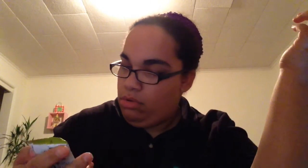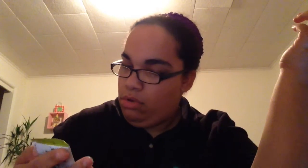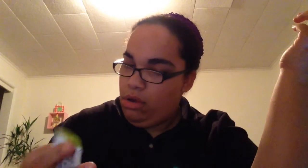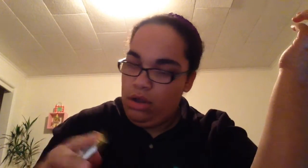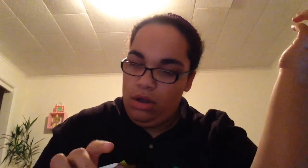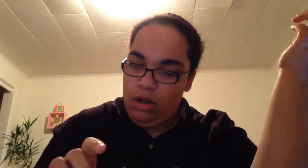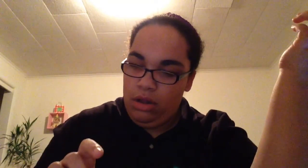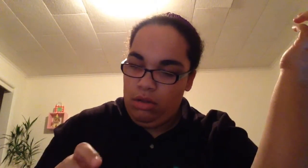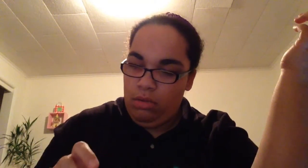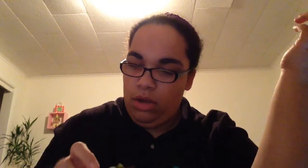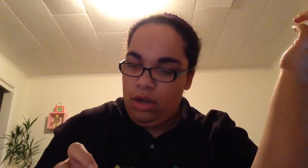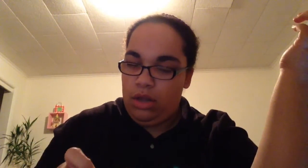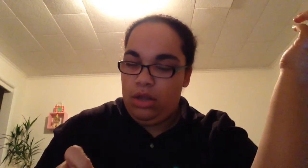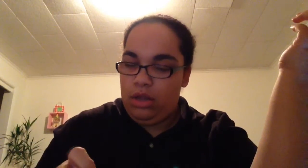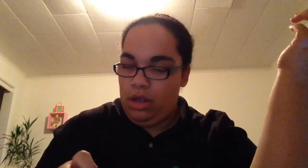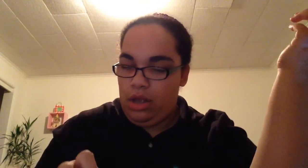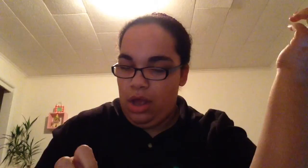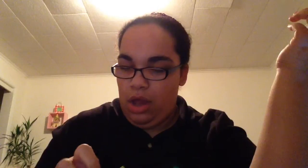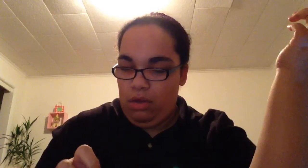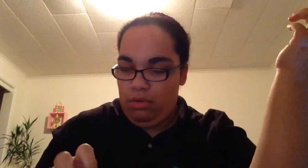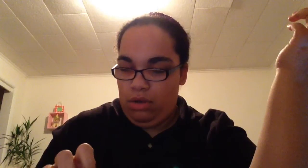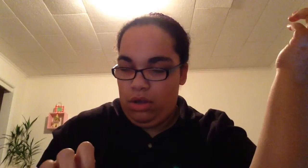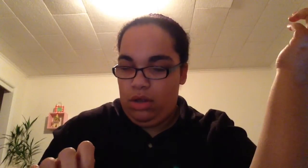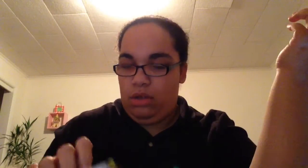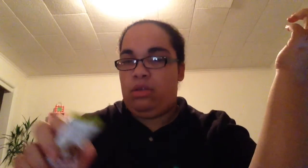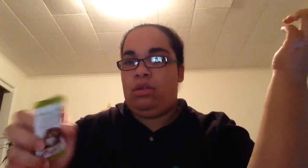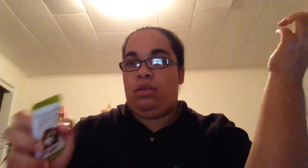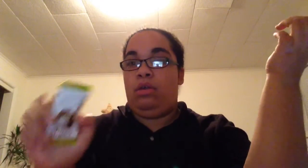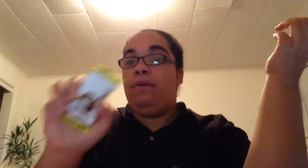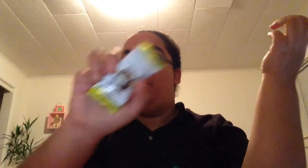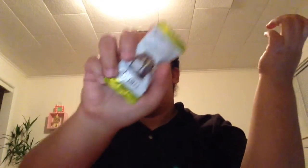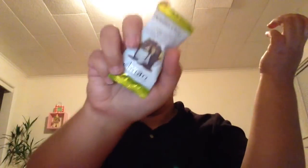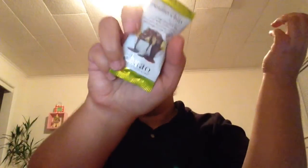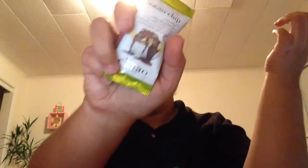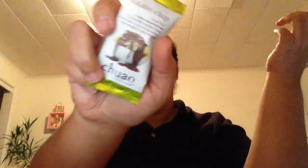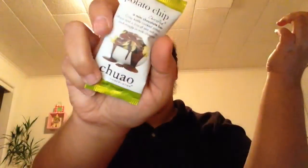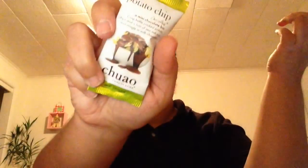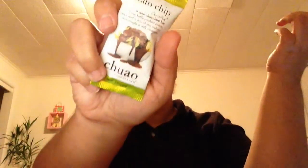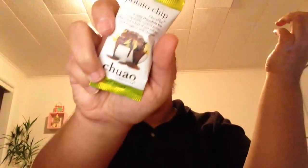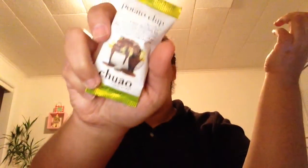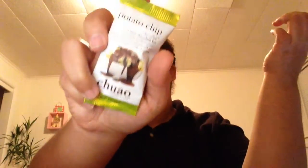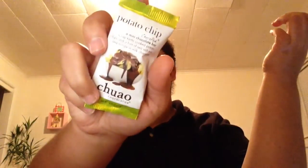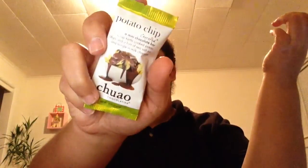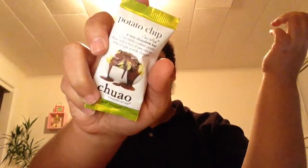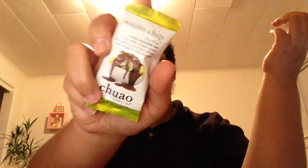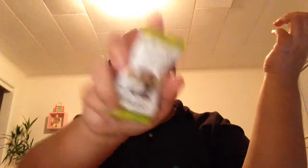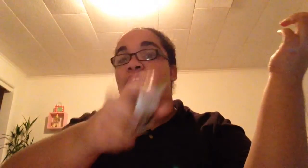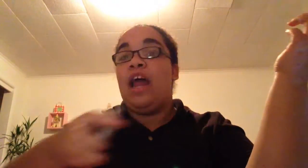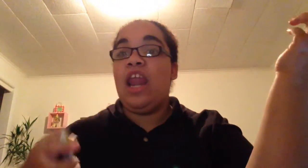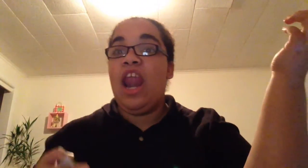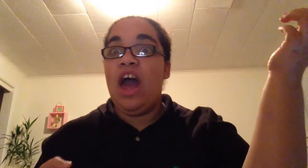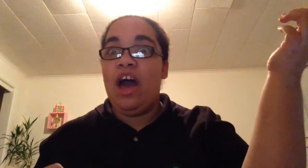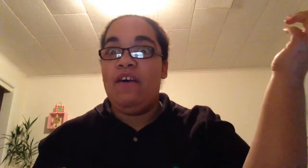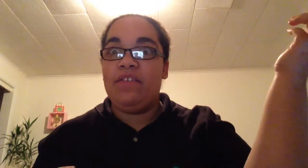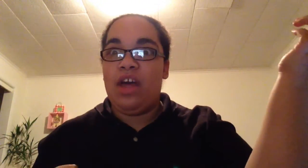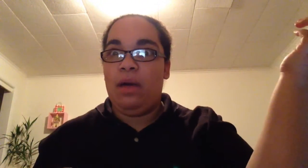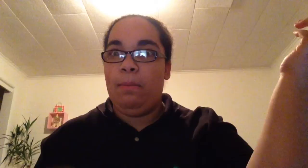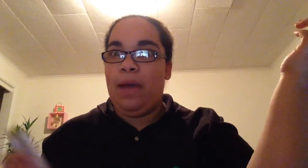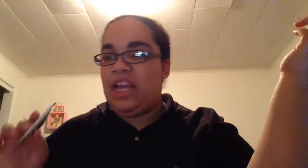And it's only 60 calories. So, that's what it looks like, and I love them. can